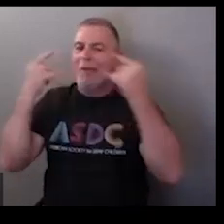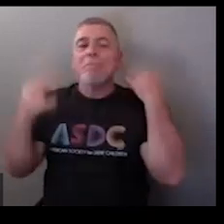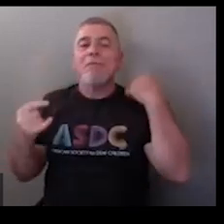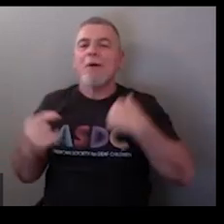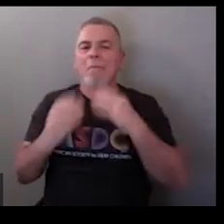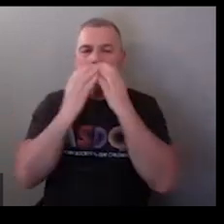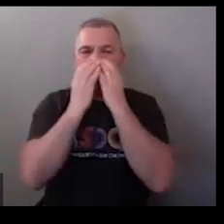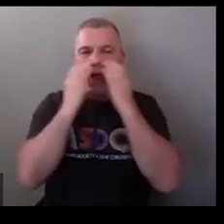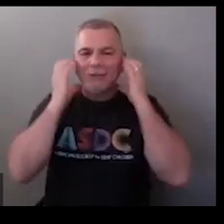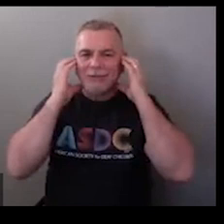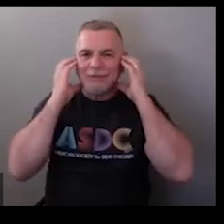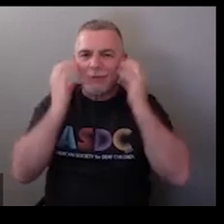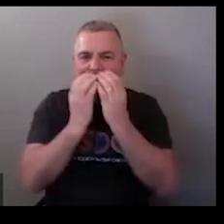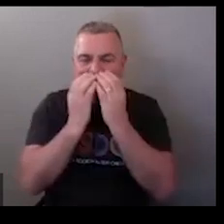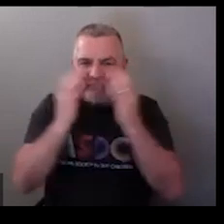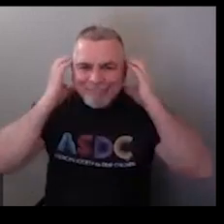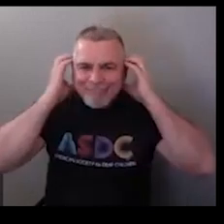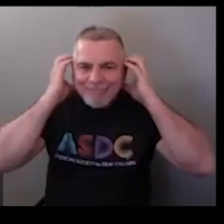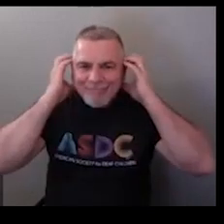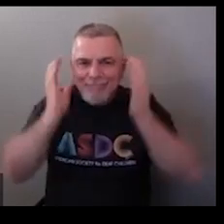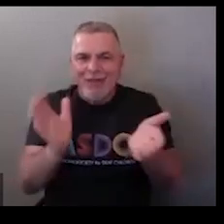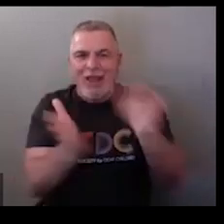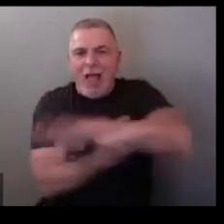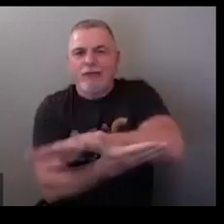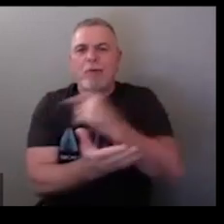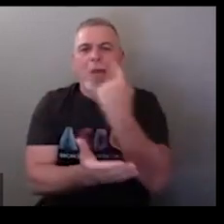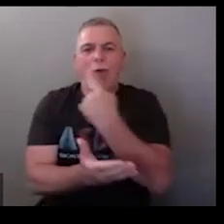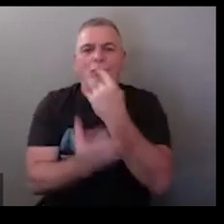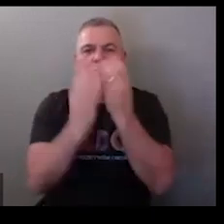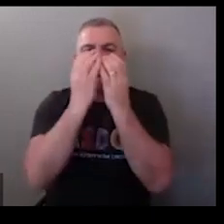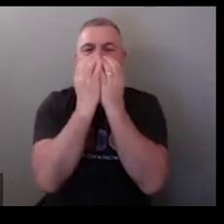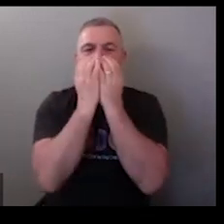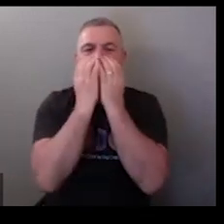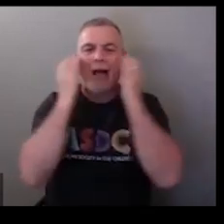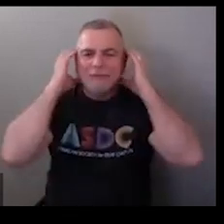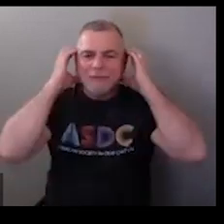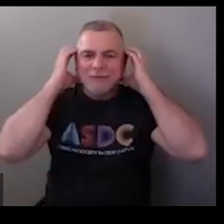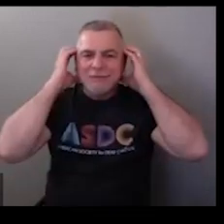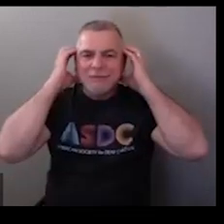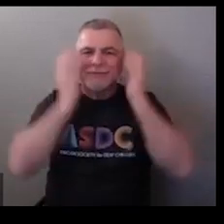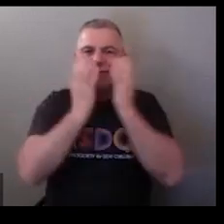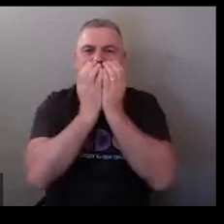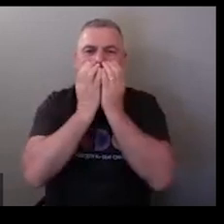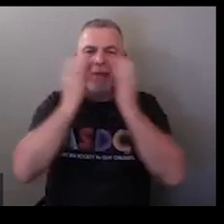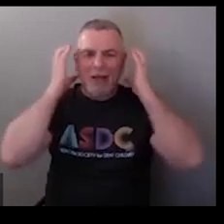and that's a newer sign in the past we always did it like this with a c hand shape because it covered the mouth